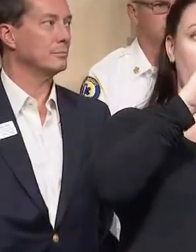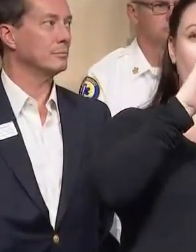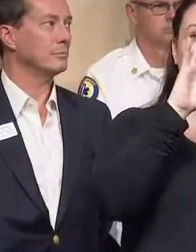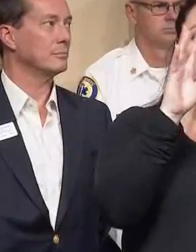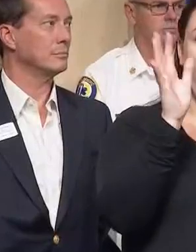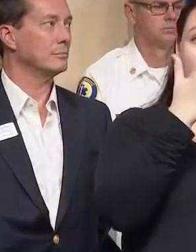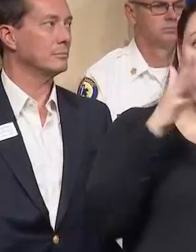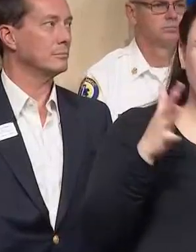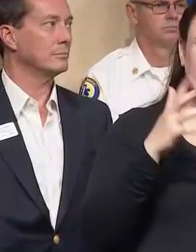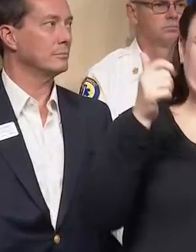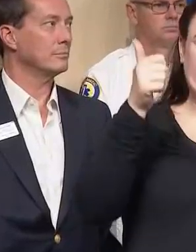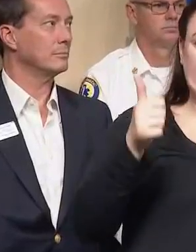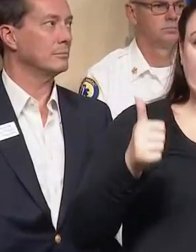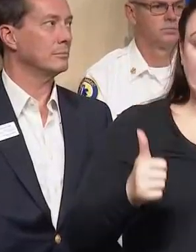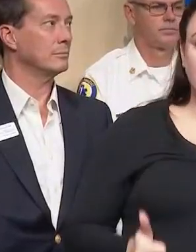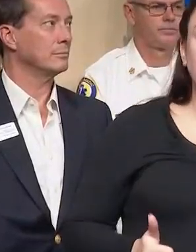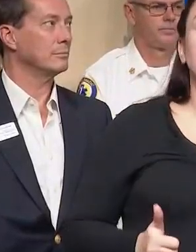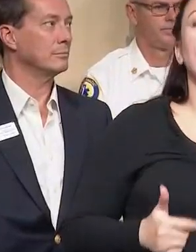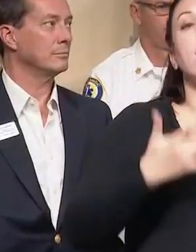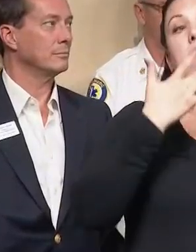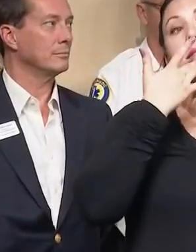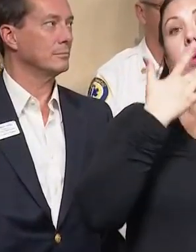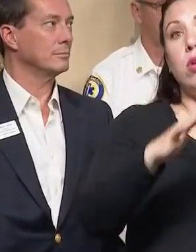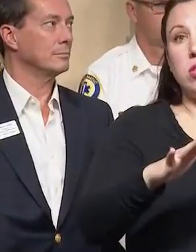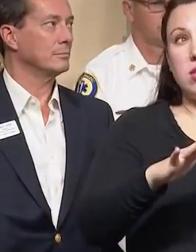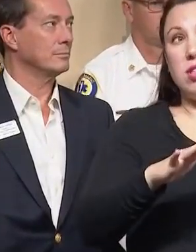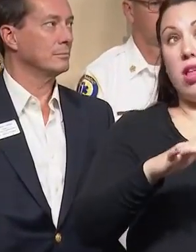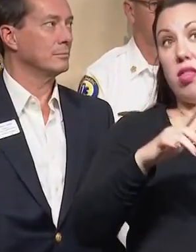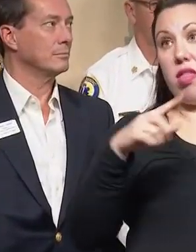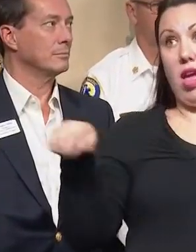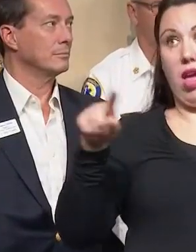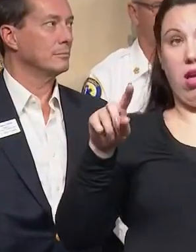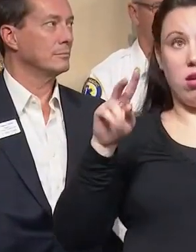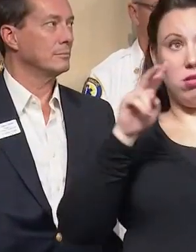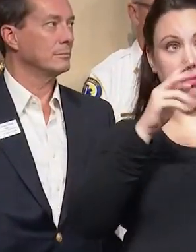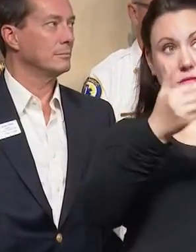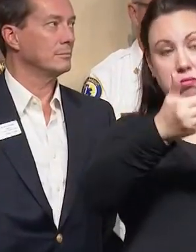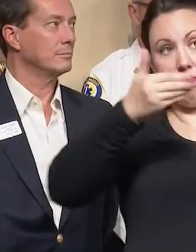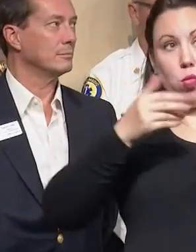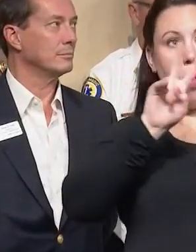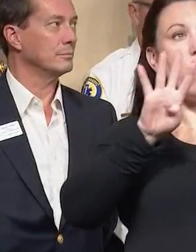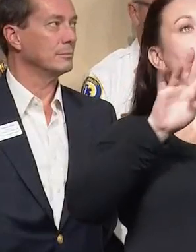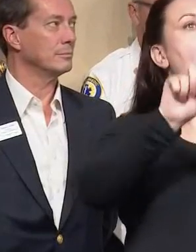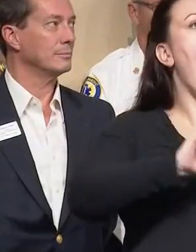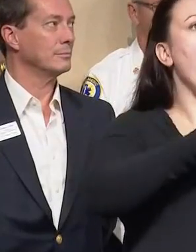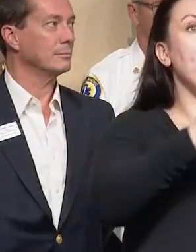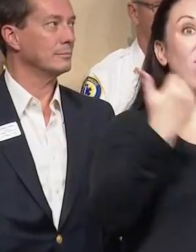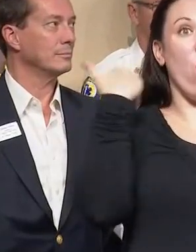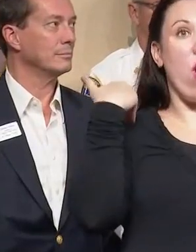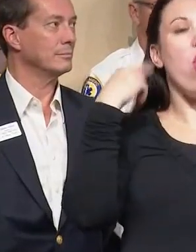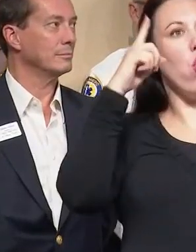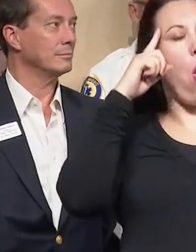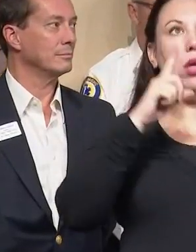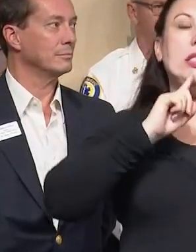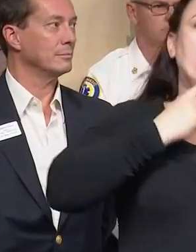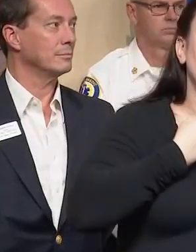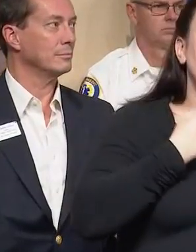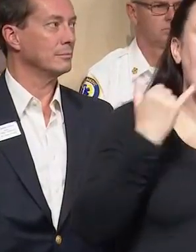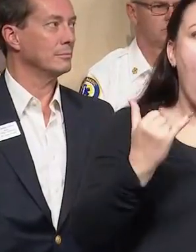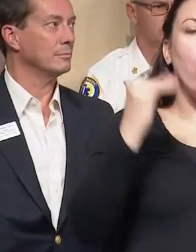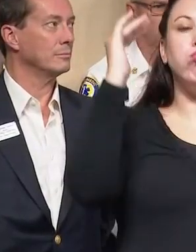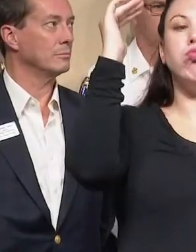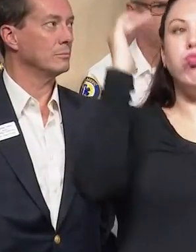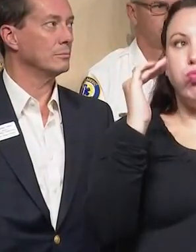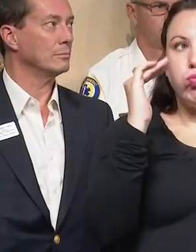We're fortunate in that the weather conditions that were forecasted 24 hours ago aren't as severe as they were